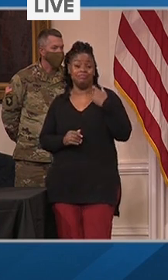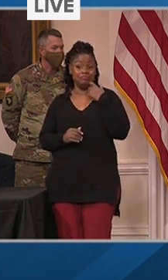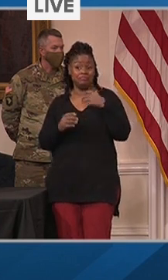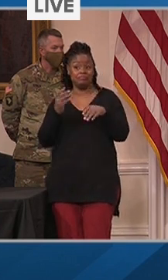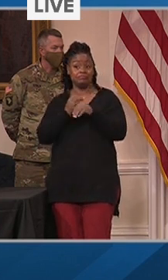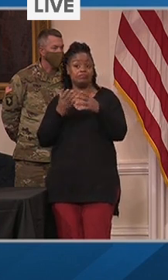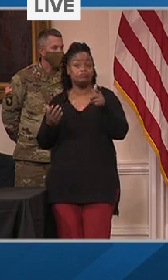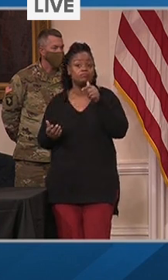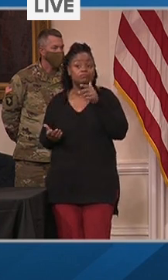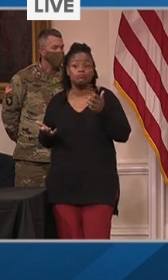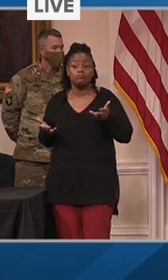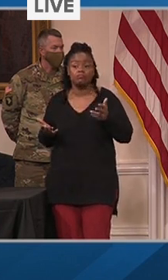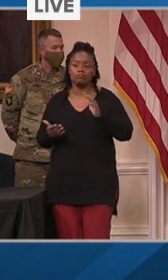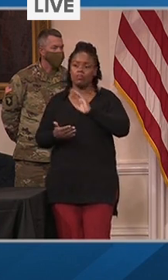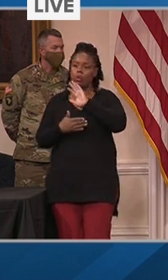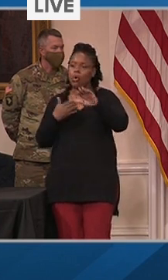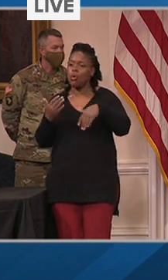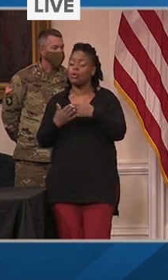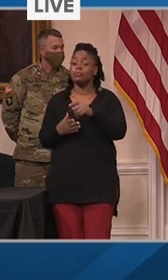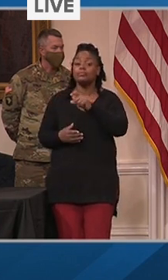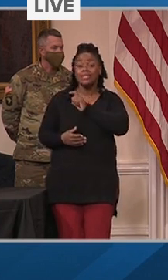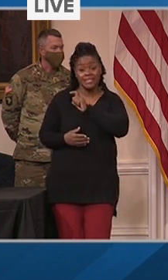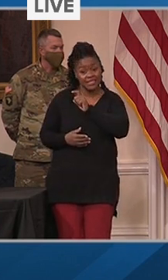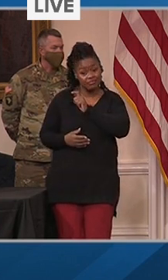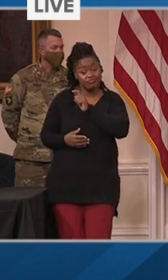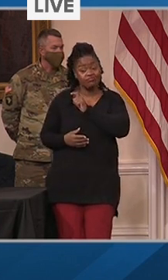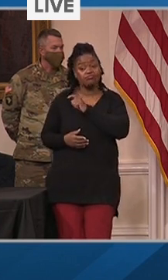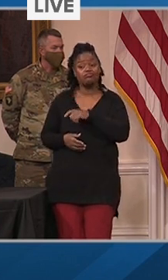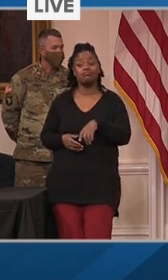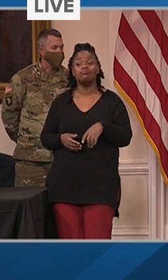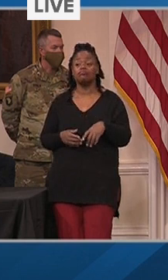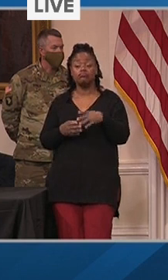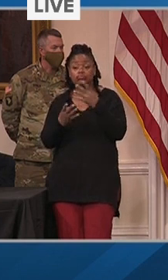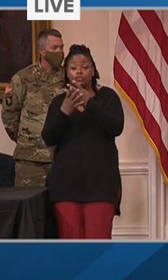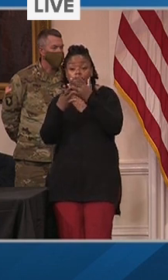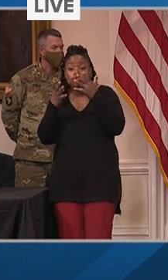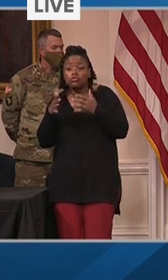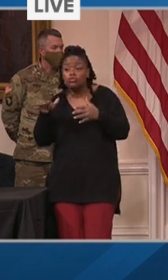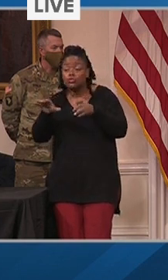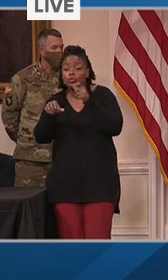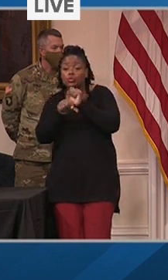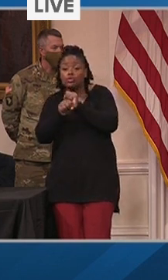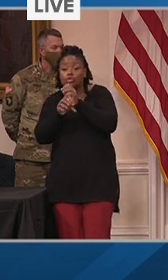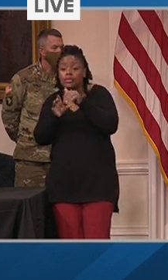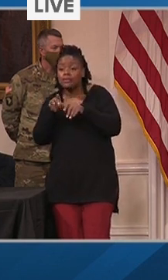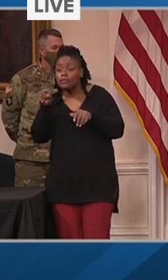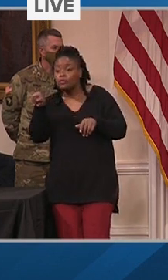underway for all law enforcement agencies, correctional officers and judiciary staff.